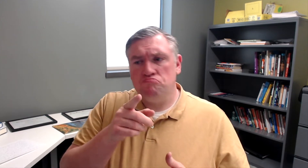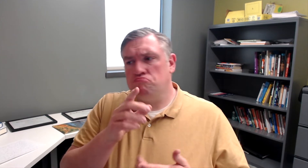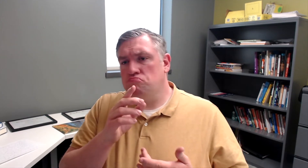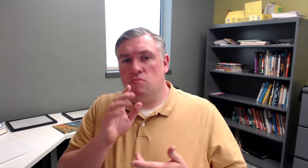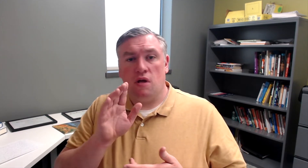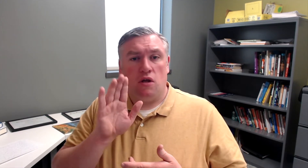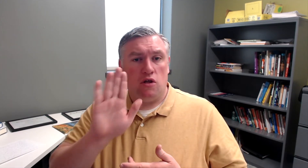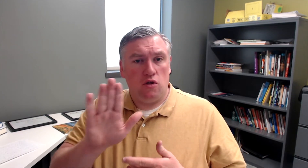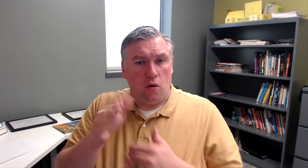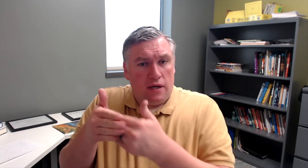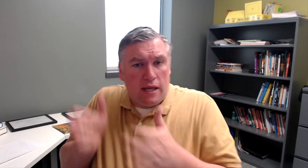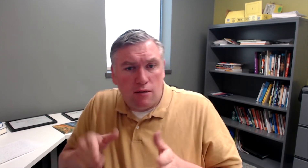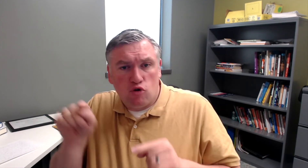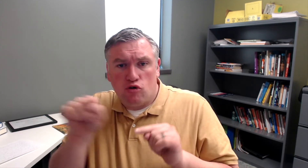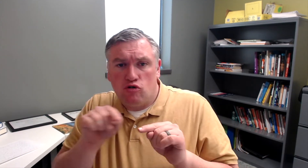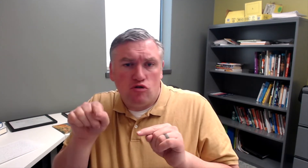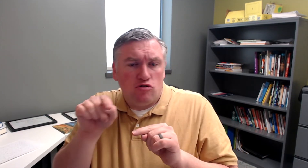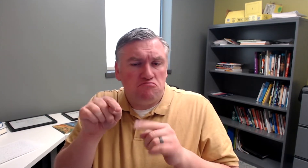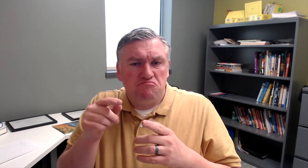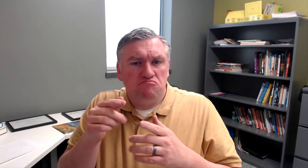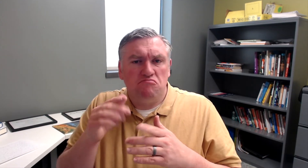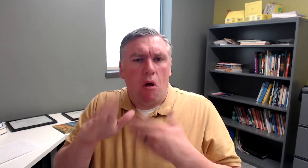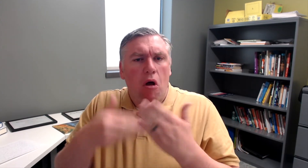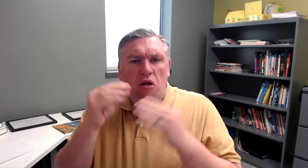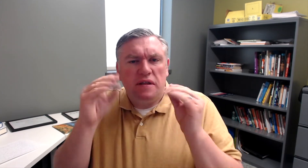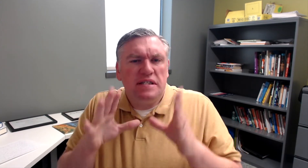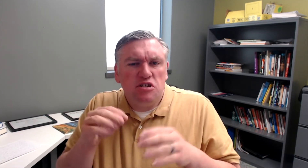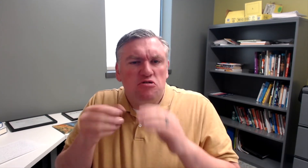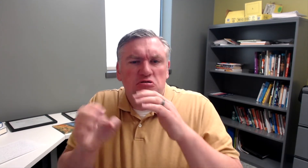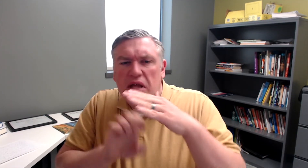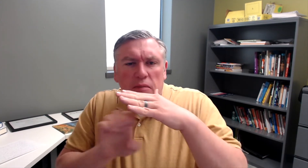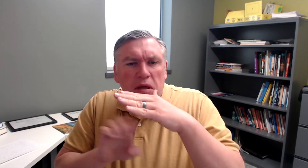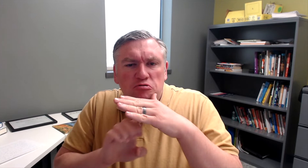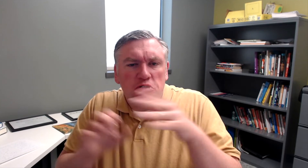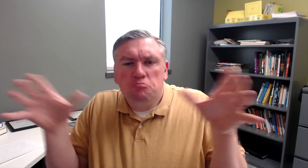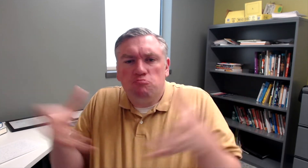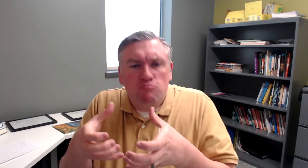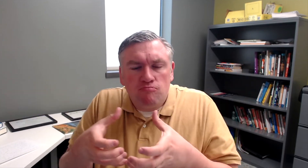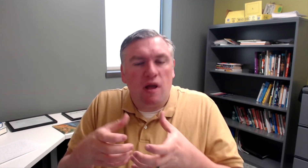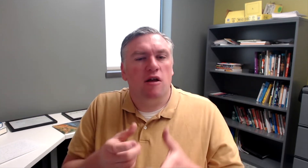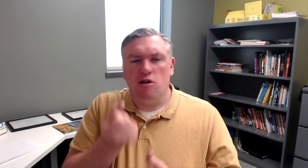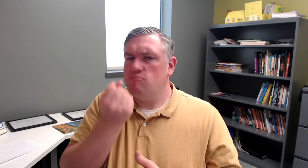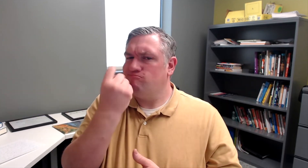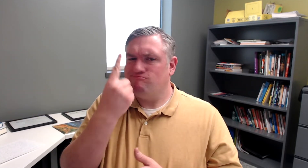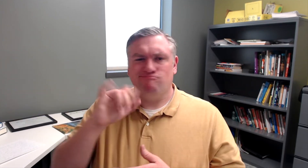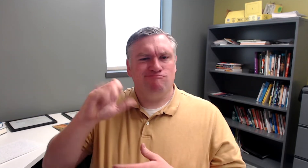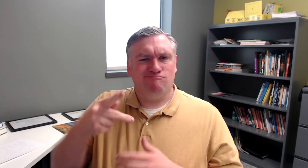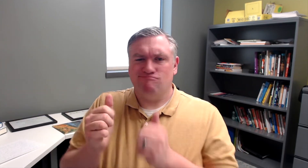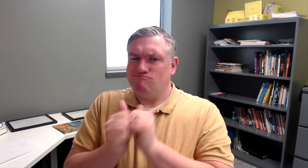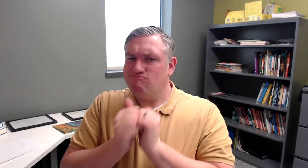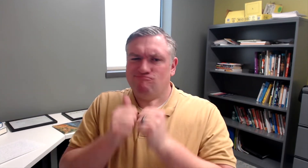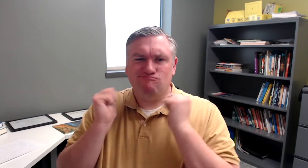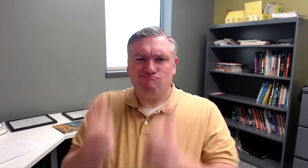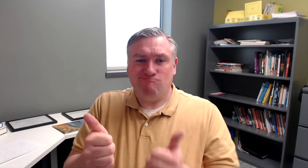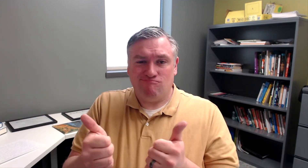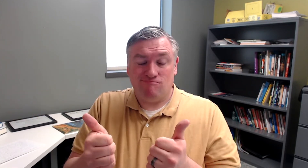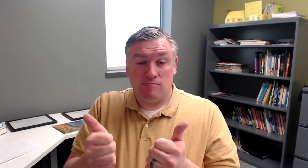So you and your neighbor, the teachers in the elementary, they all get this IEP